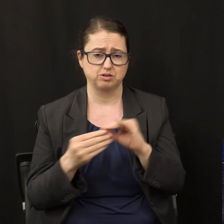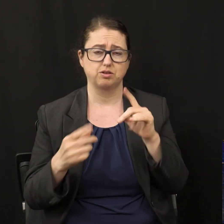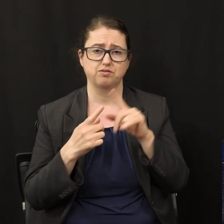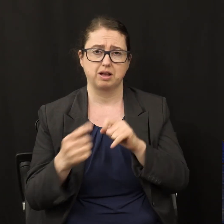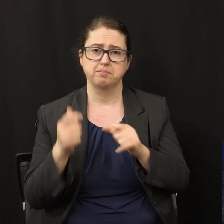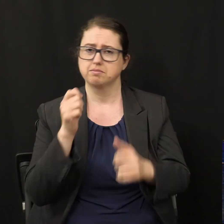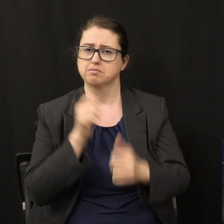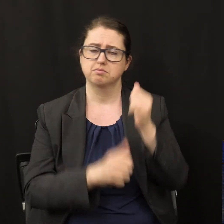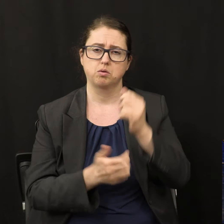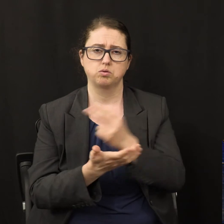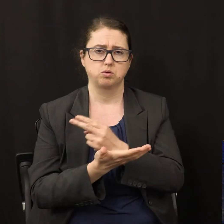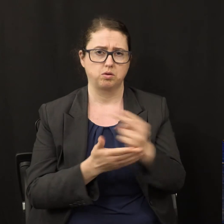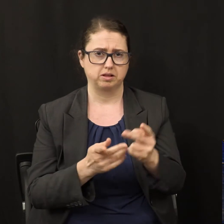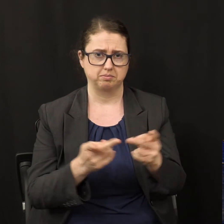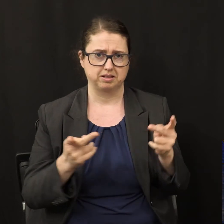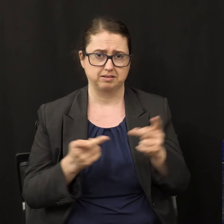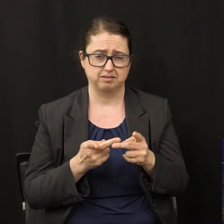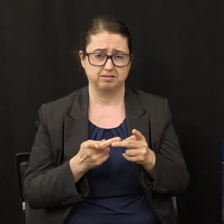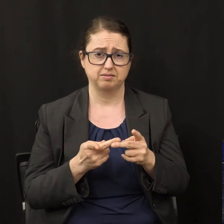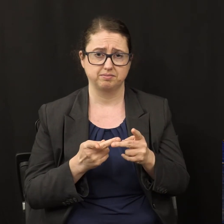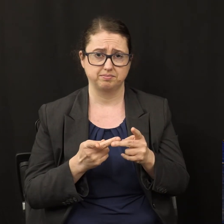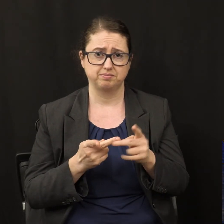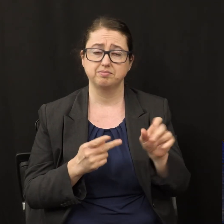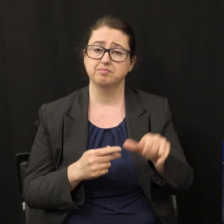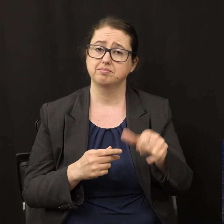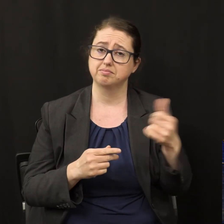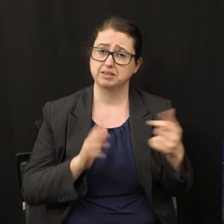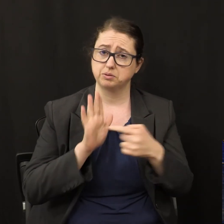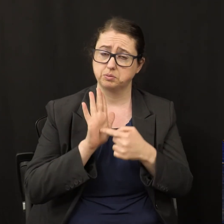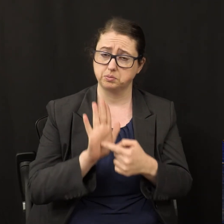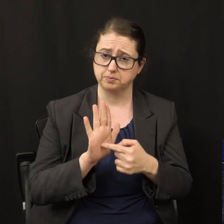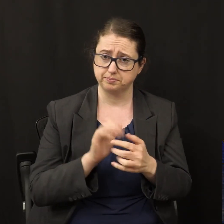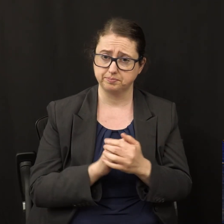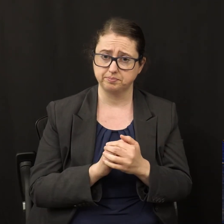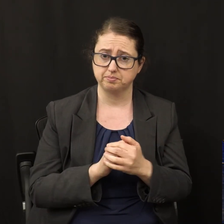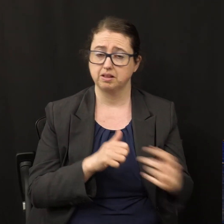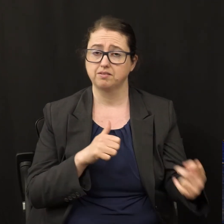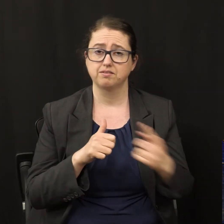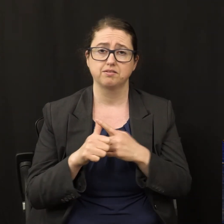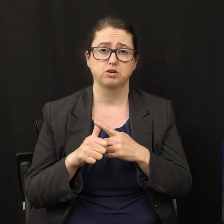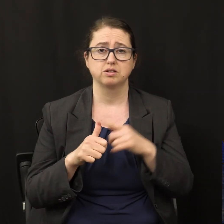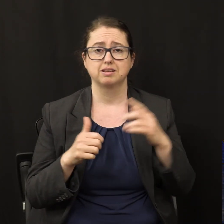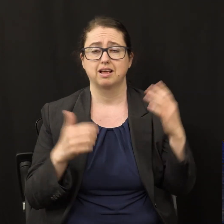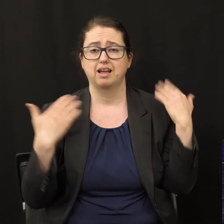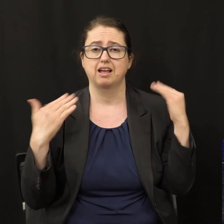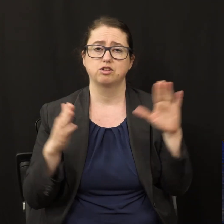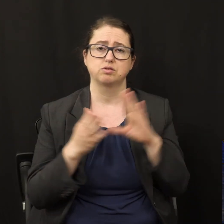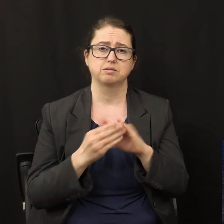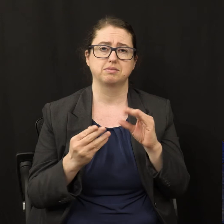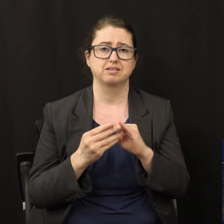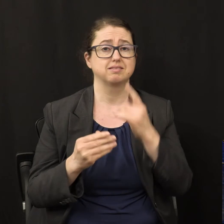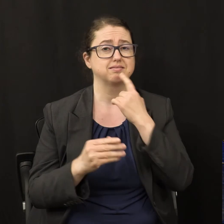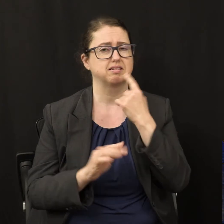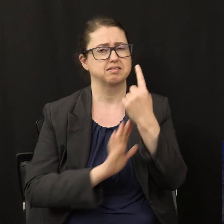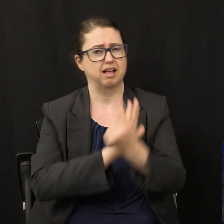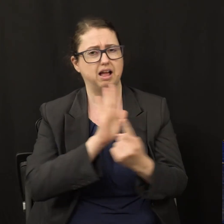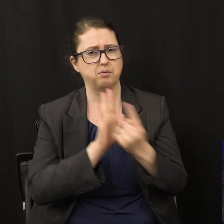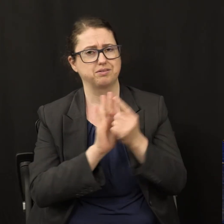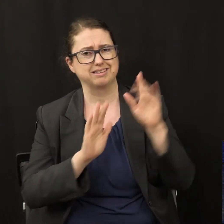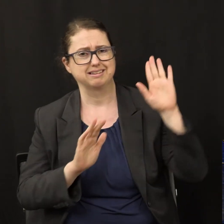holy place. Another evidence is that the first angel's message says the hour of his judgment has come.